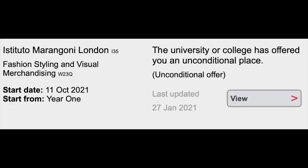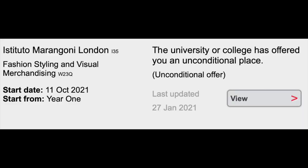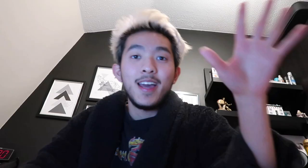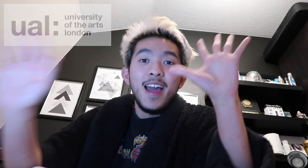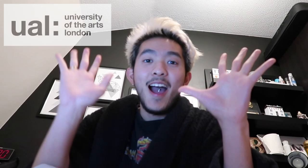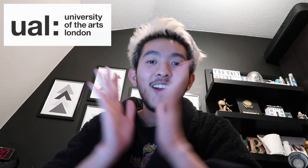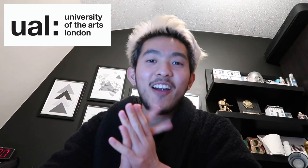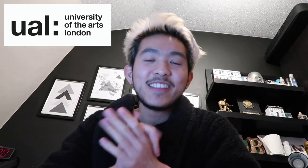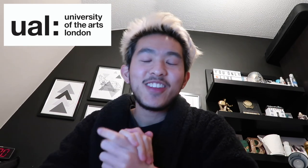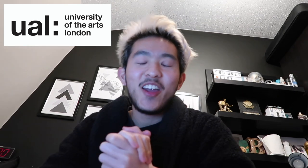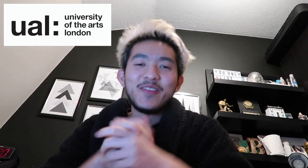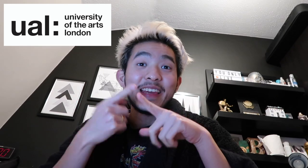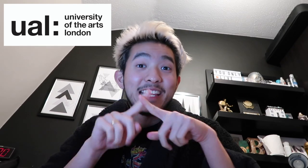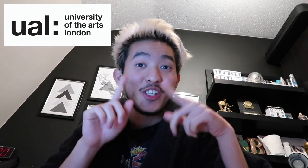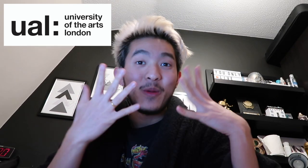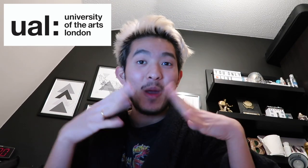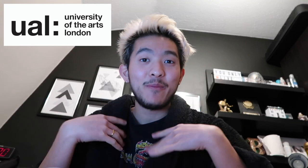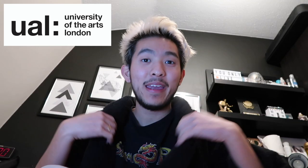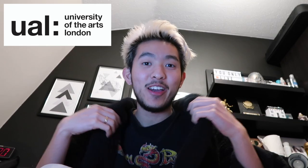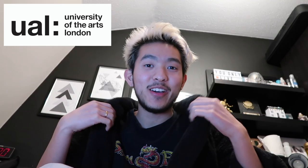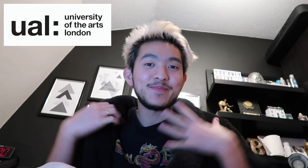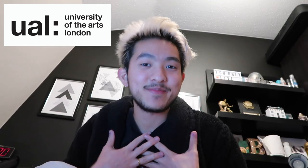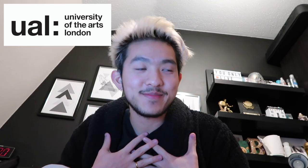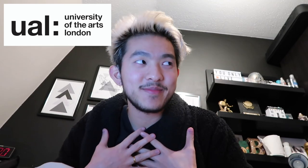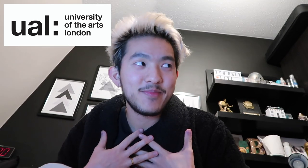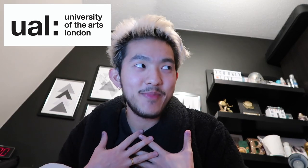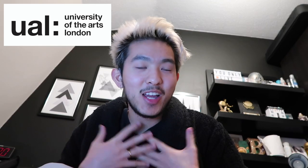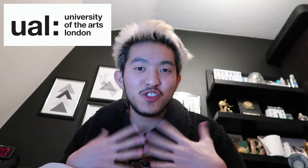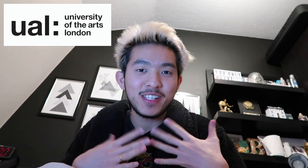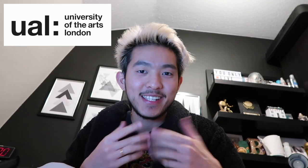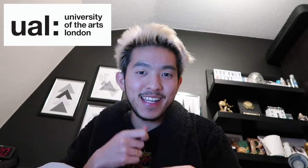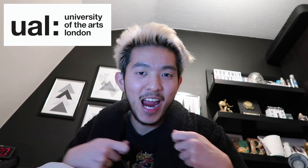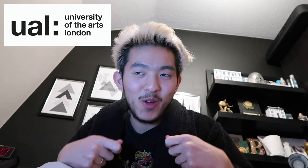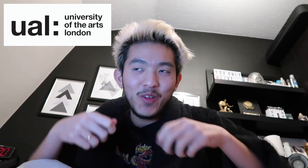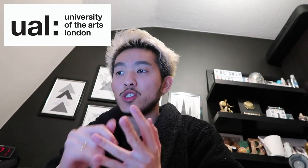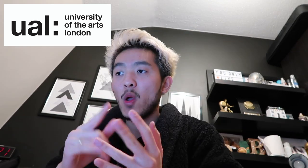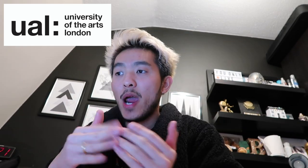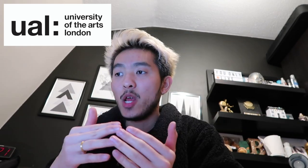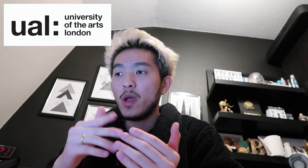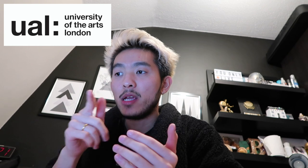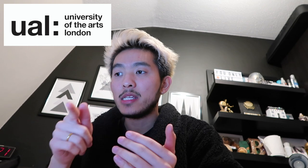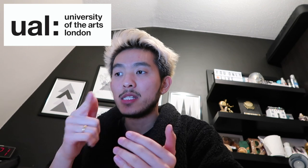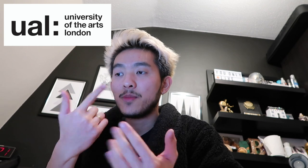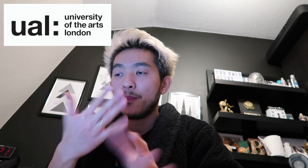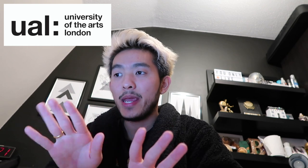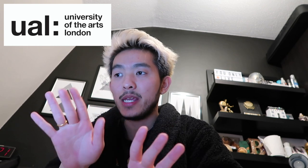Is this an She's wearing my stress account, so anyway, it's been